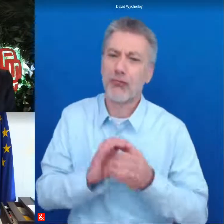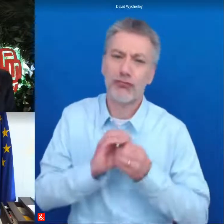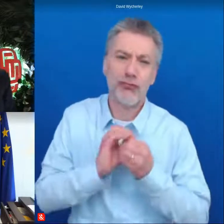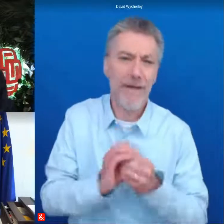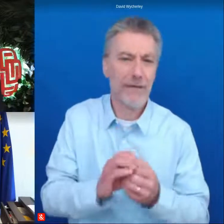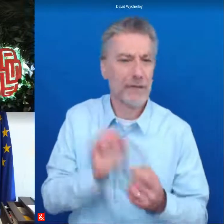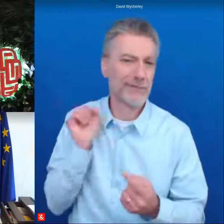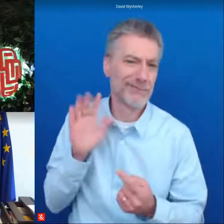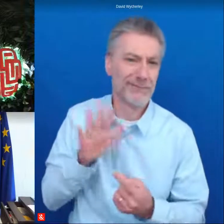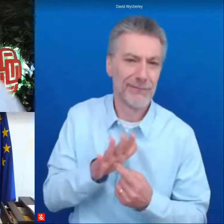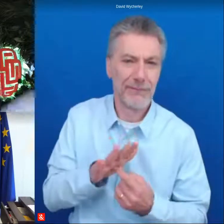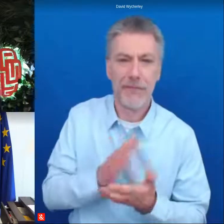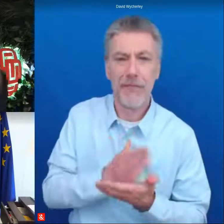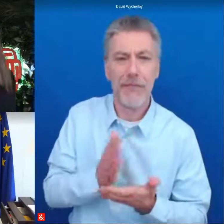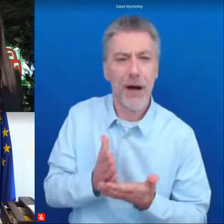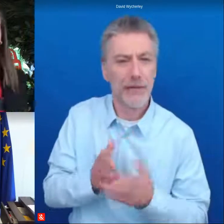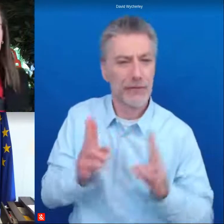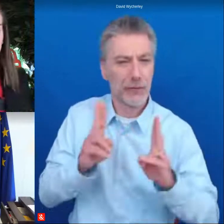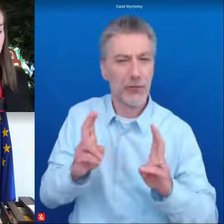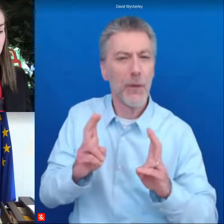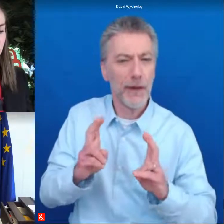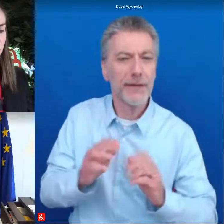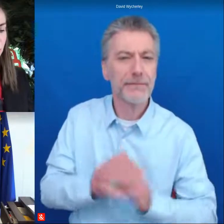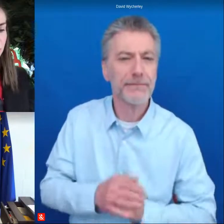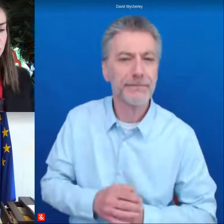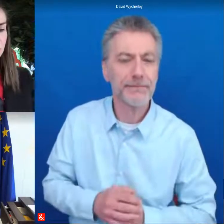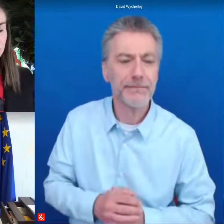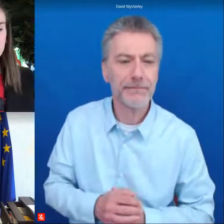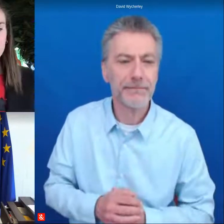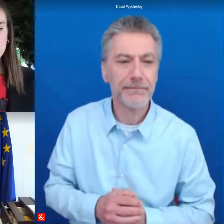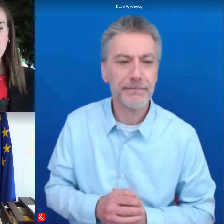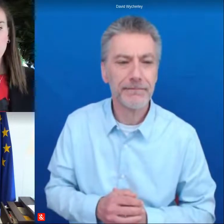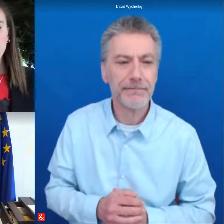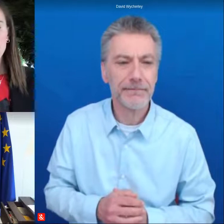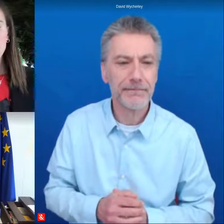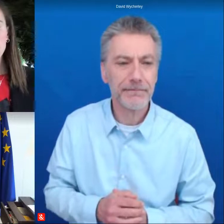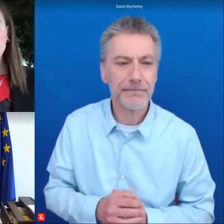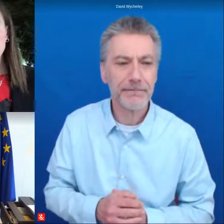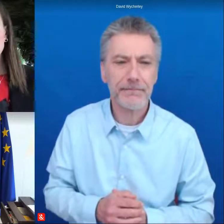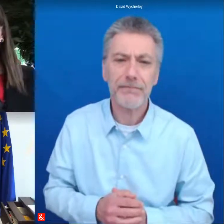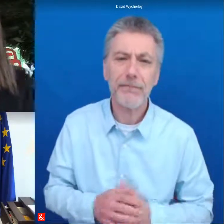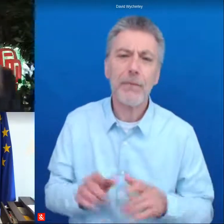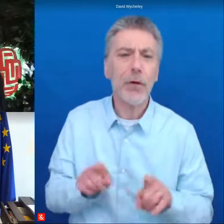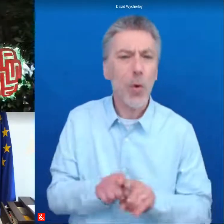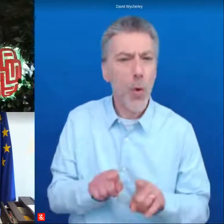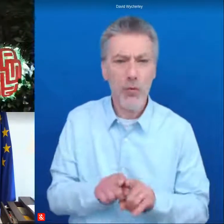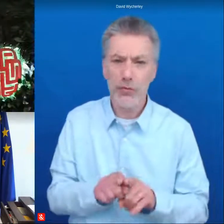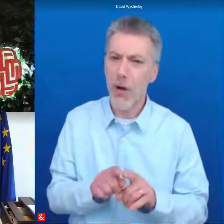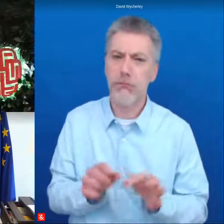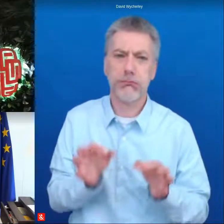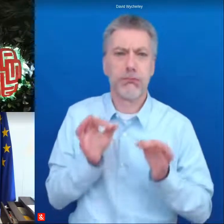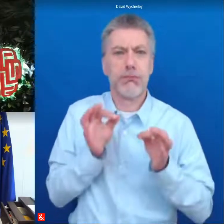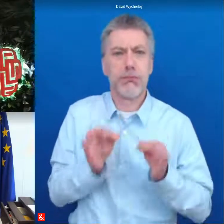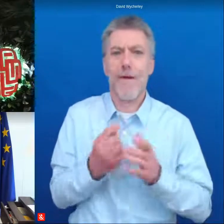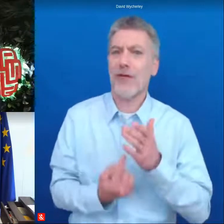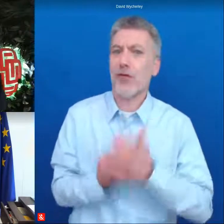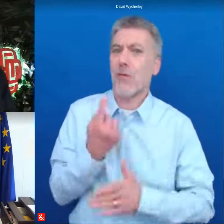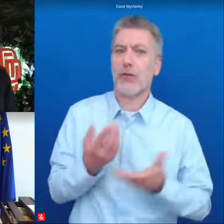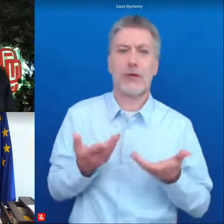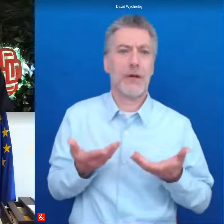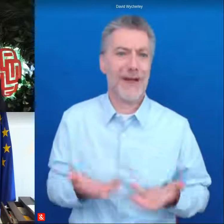uh kind of topics that is that is very very also very timely at this moment